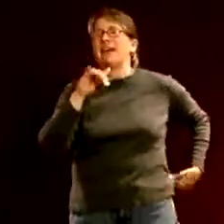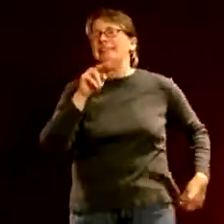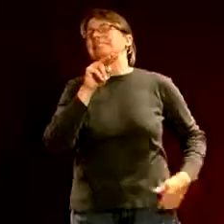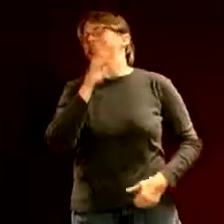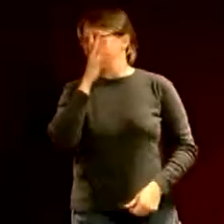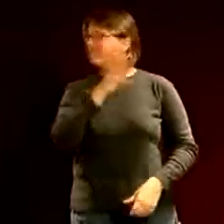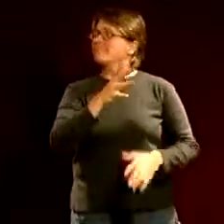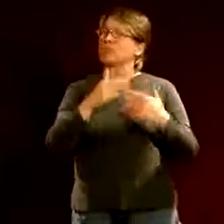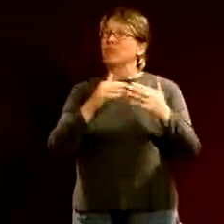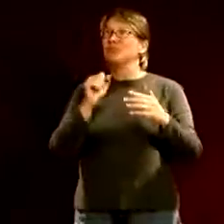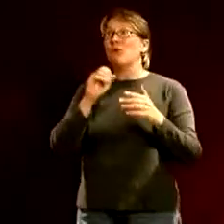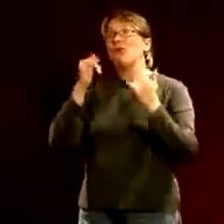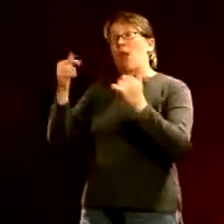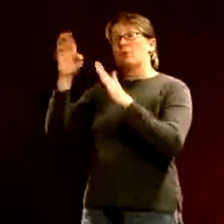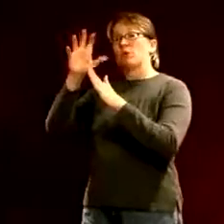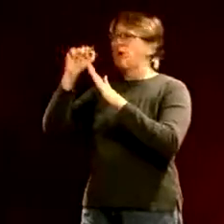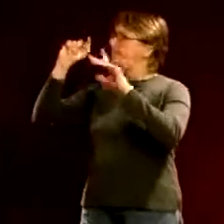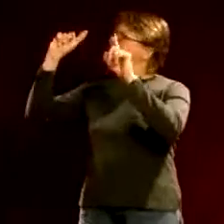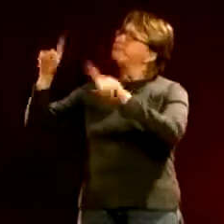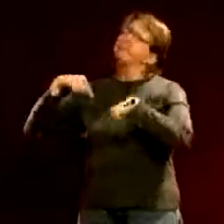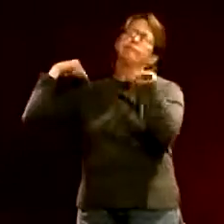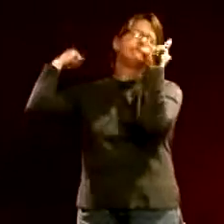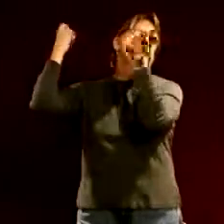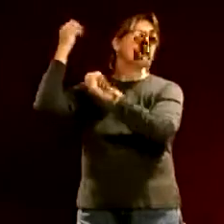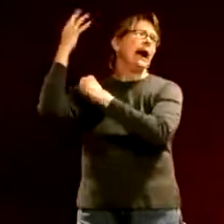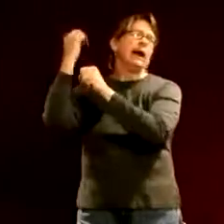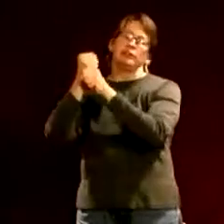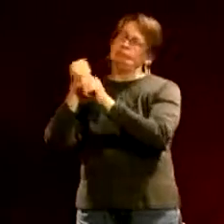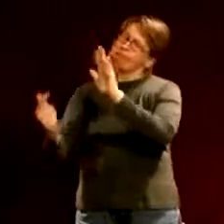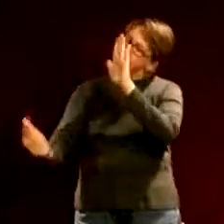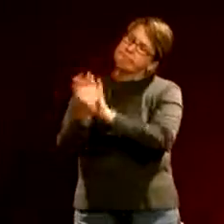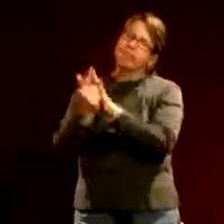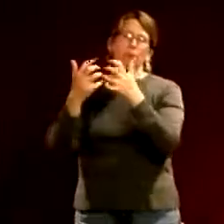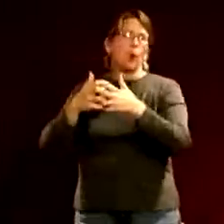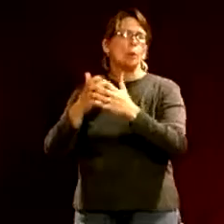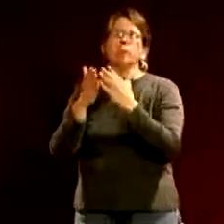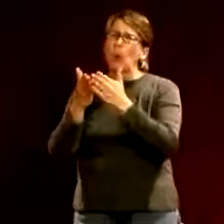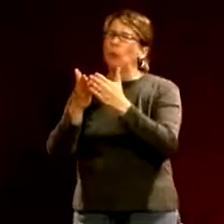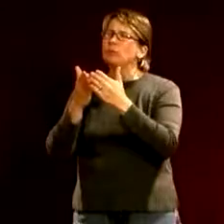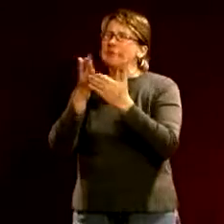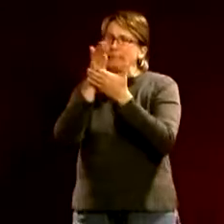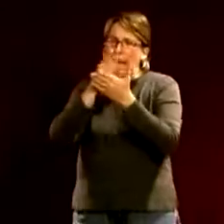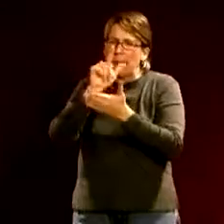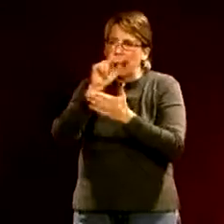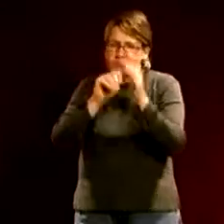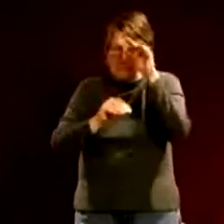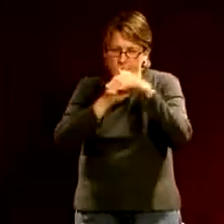pontoons and those kinds of things within that area so if you are canoeing in the Boundary Waters and you get a little closer to the National Park there boats can come flying by